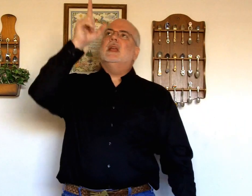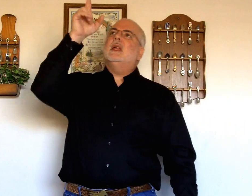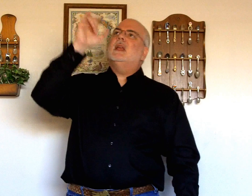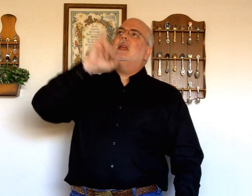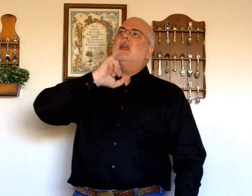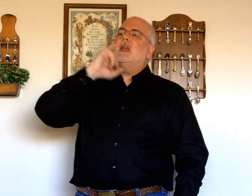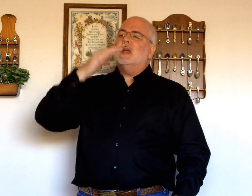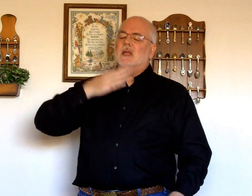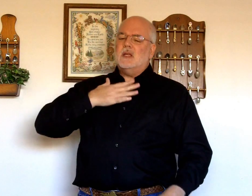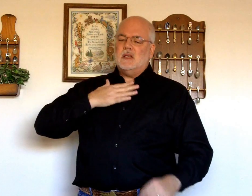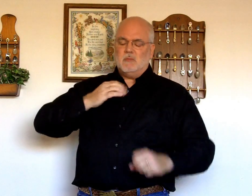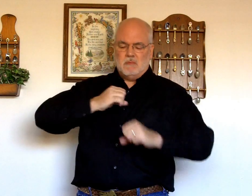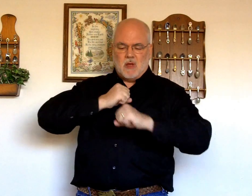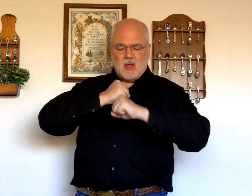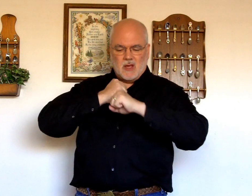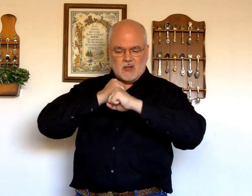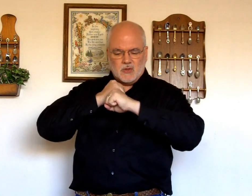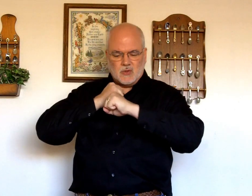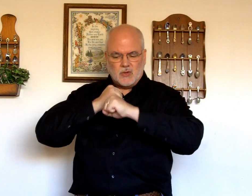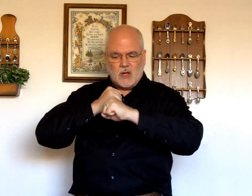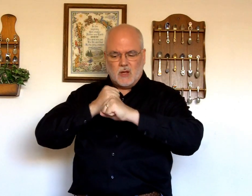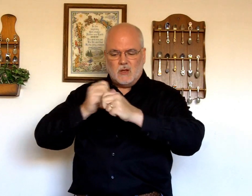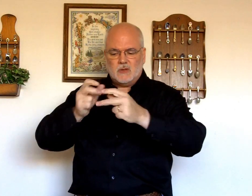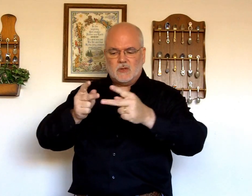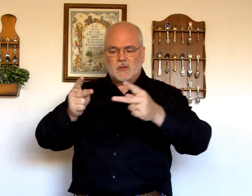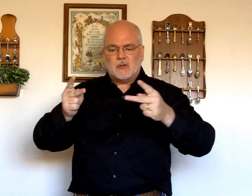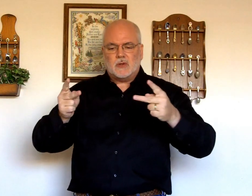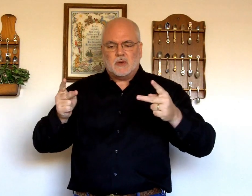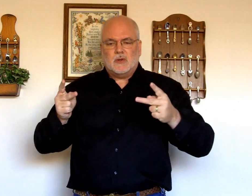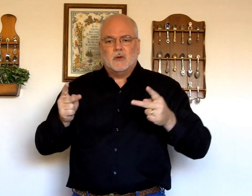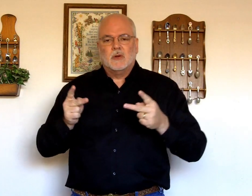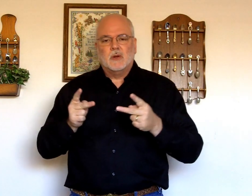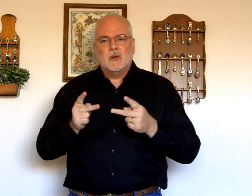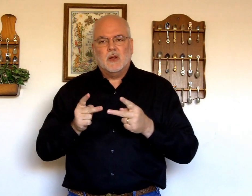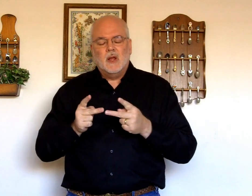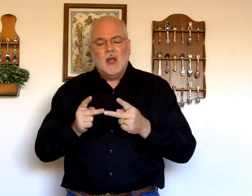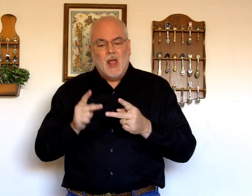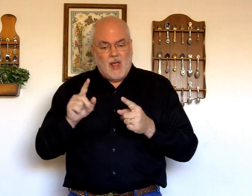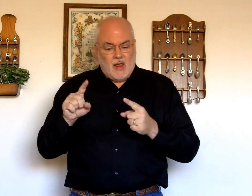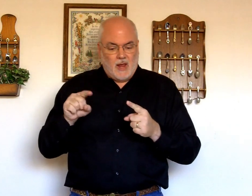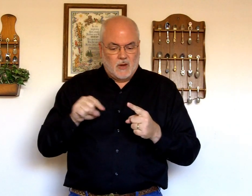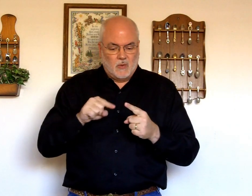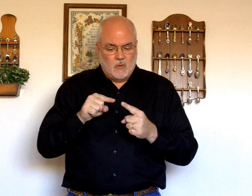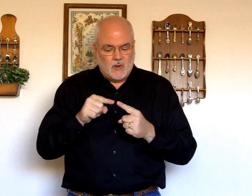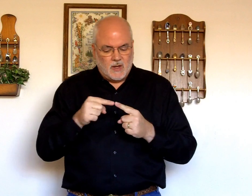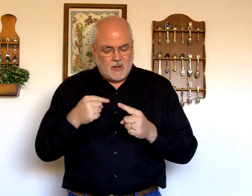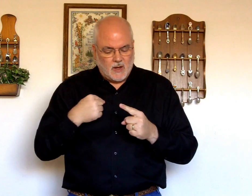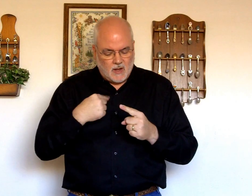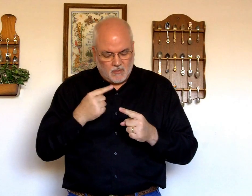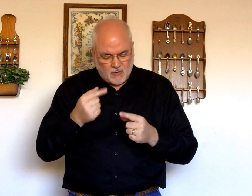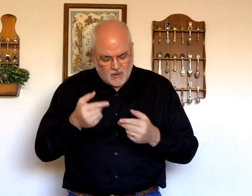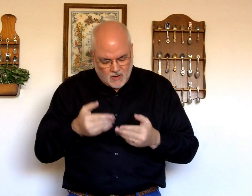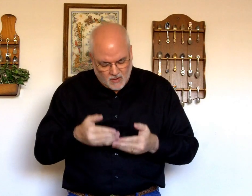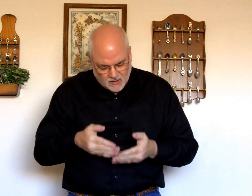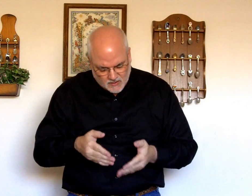he is my shelter. And when the wind blows,